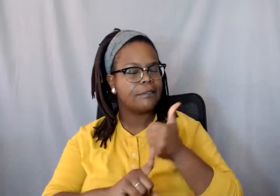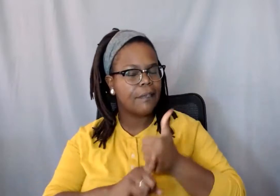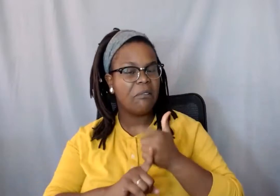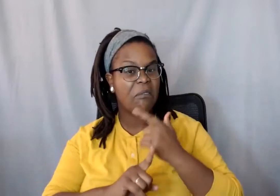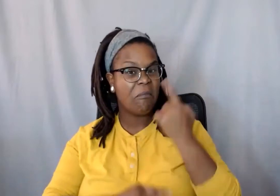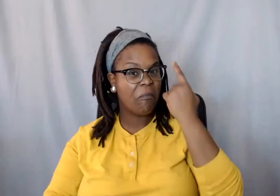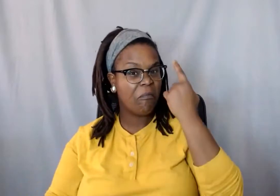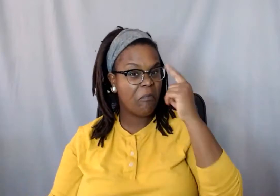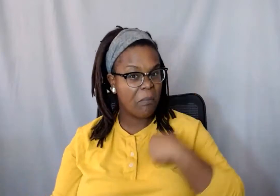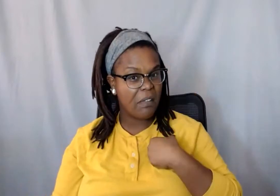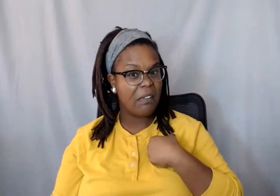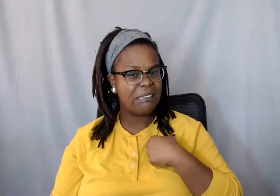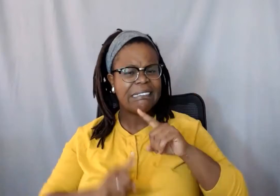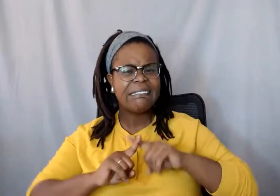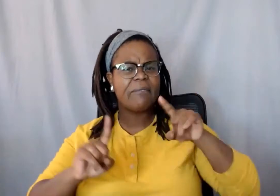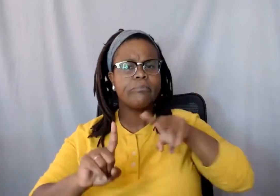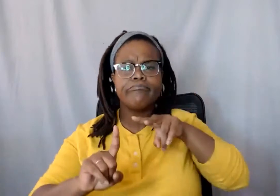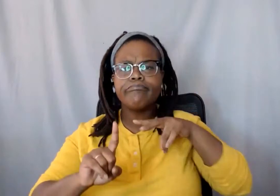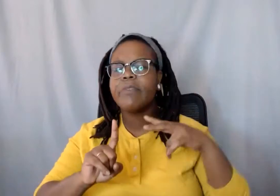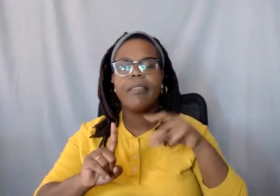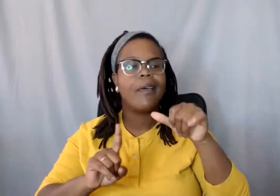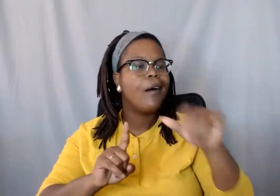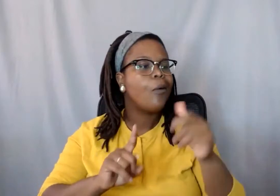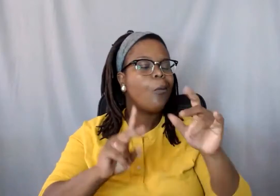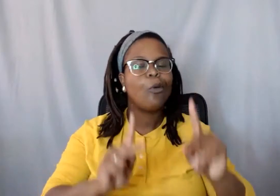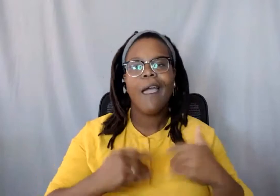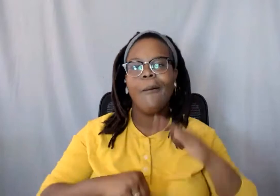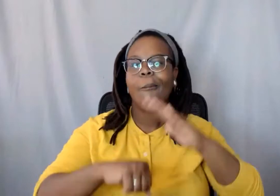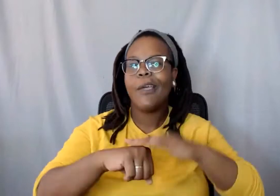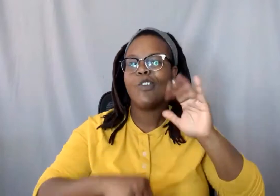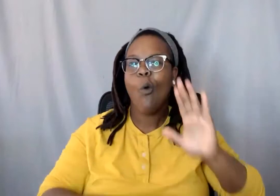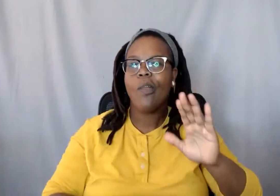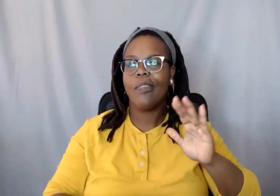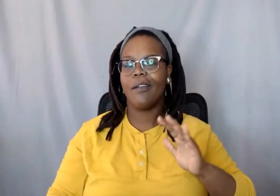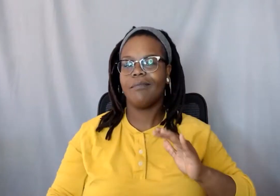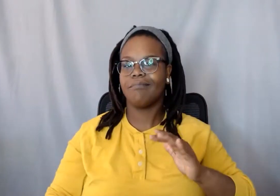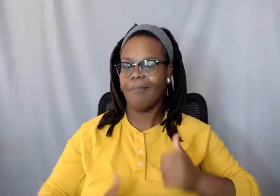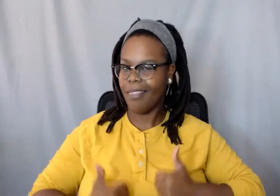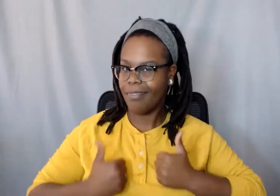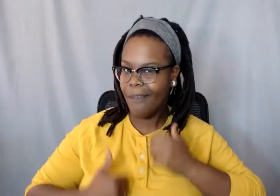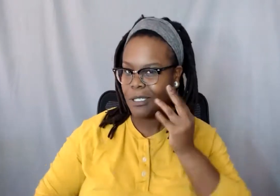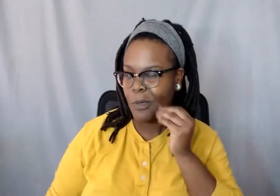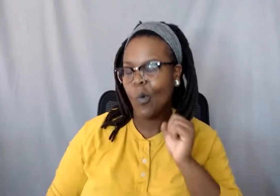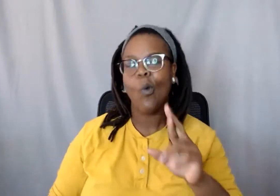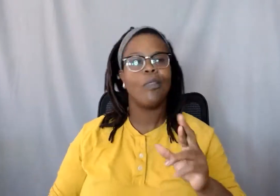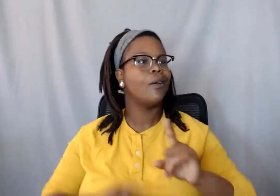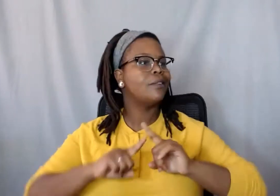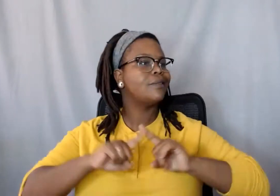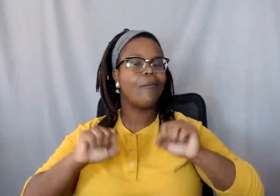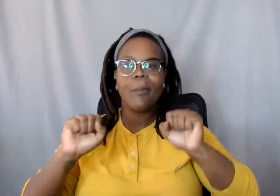perspective that someone has based on their different life experiences or their different abilities. So someone